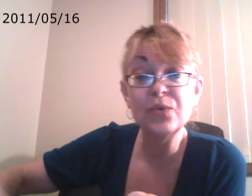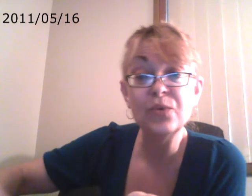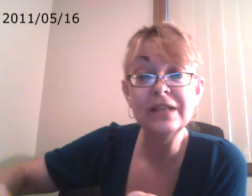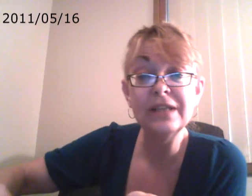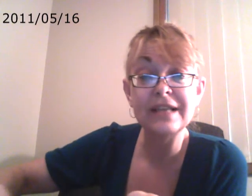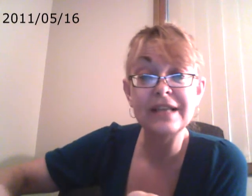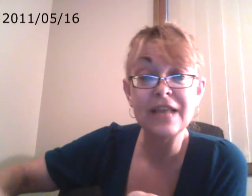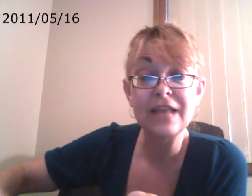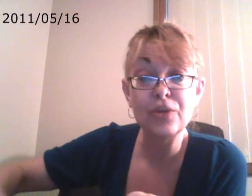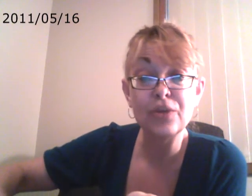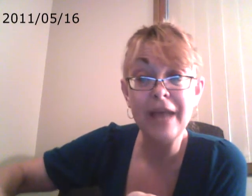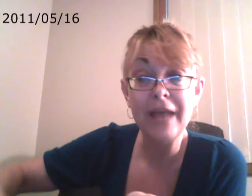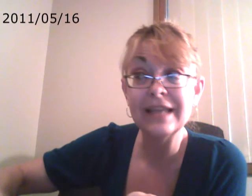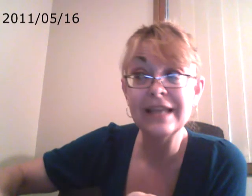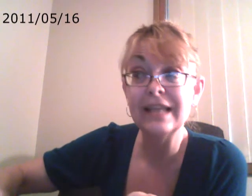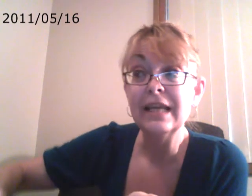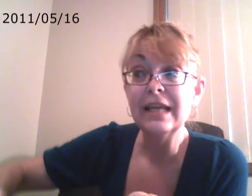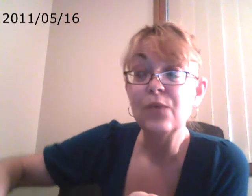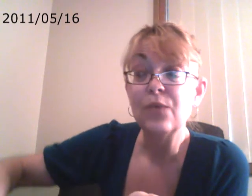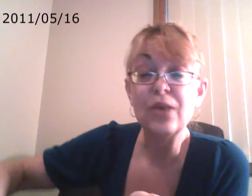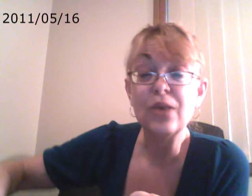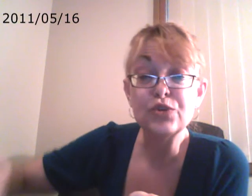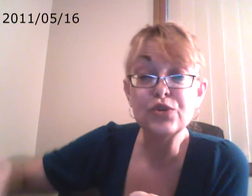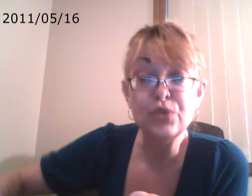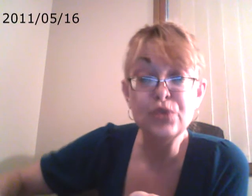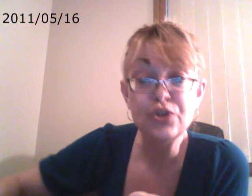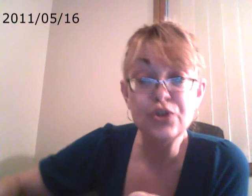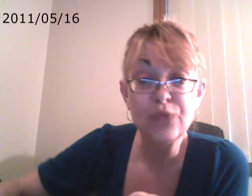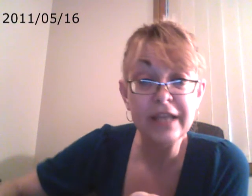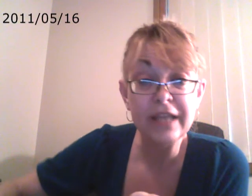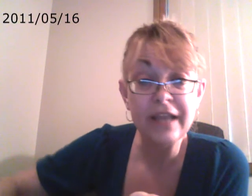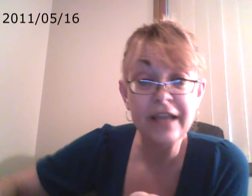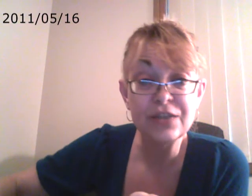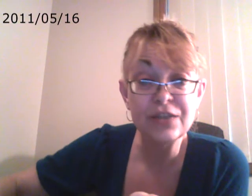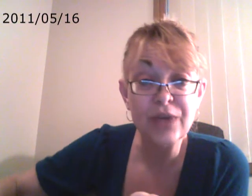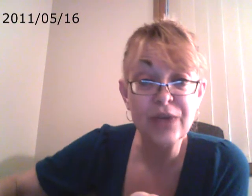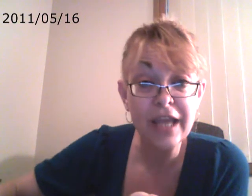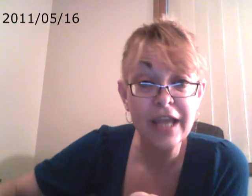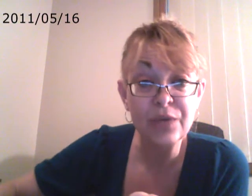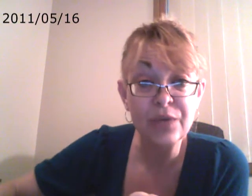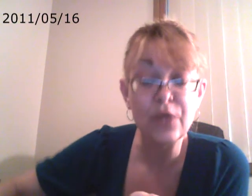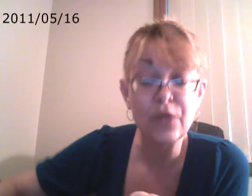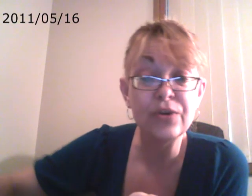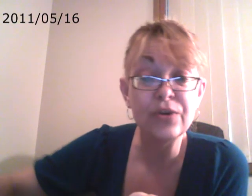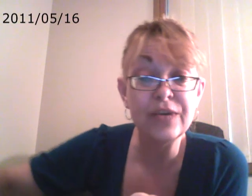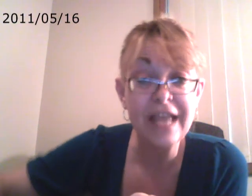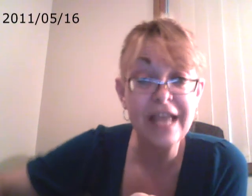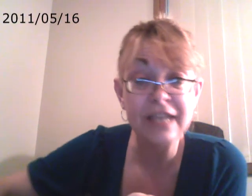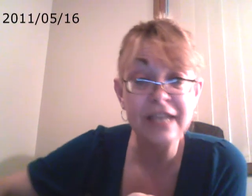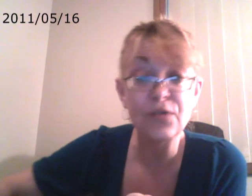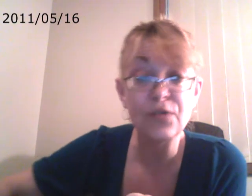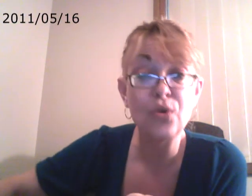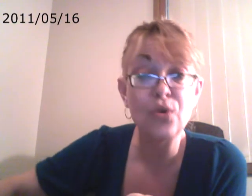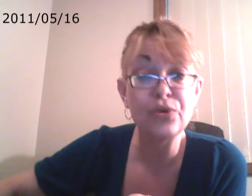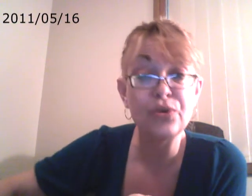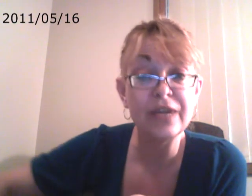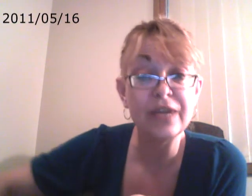realize that you're mad. And then as soon as you recognize you're angry or you're negative or you're in